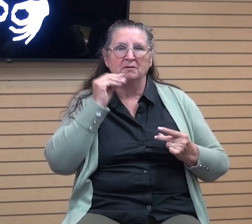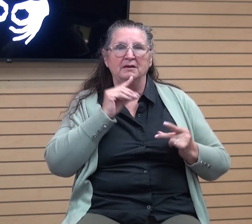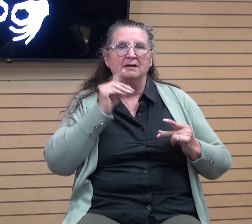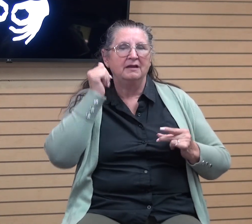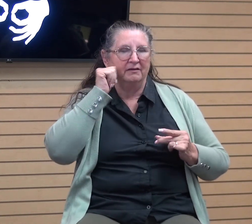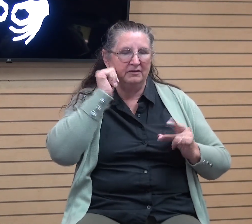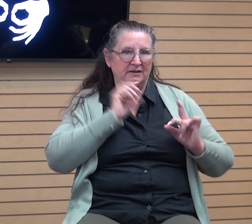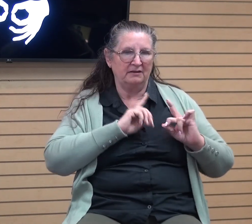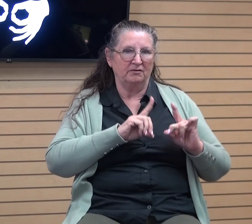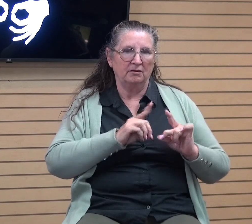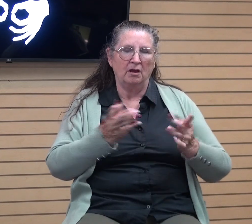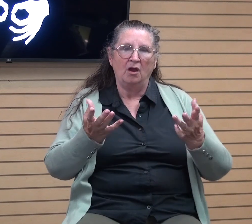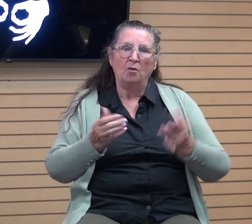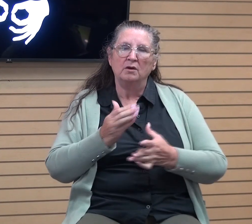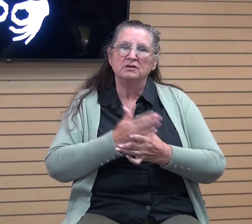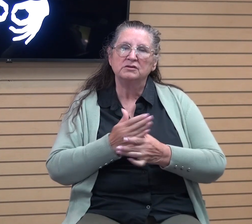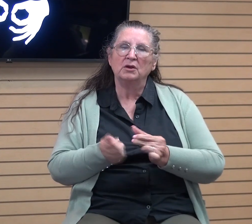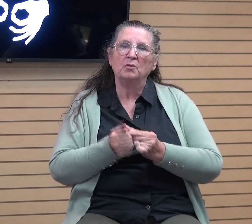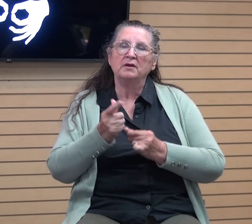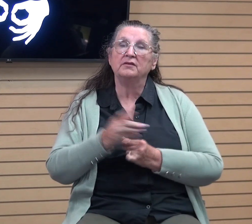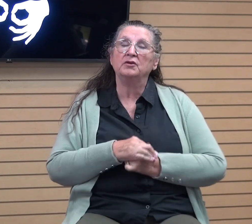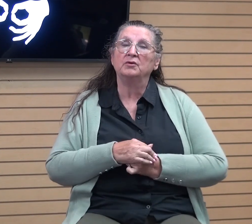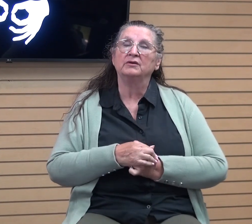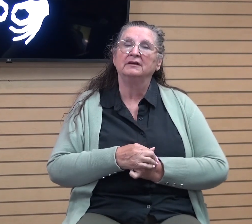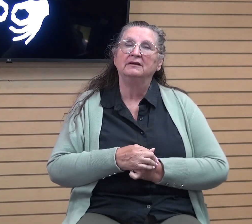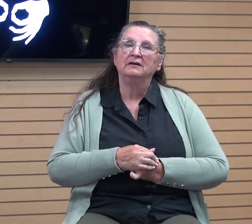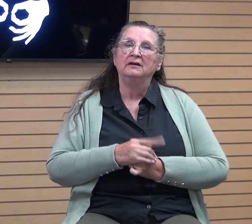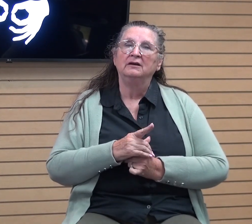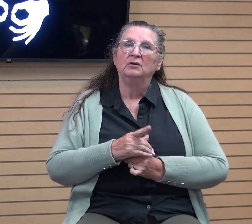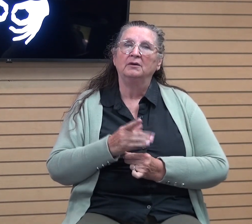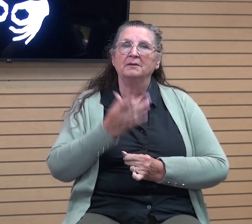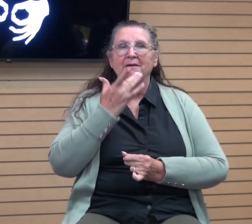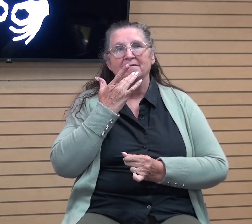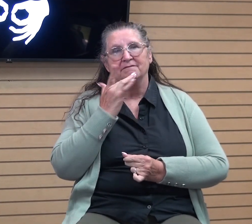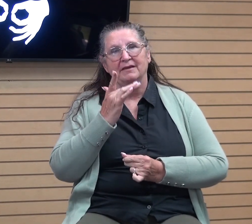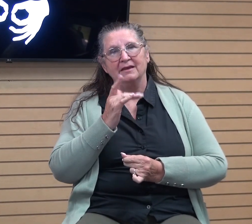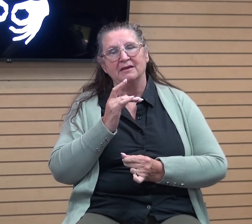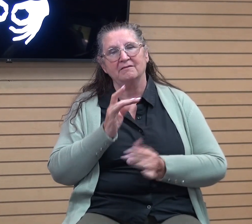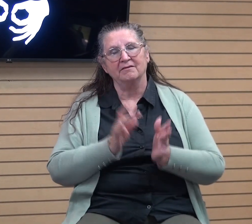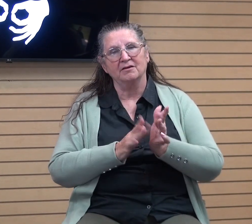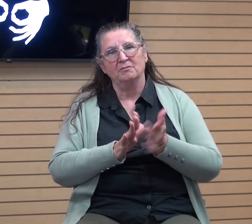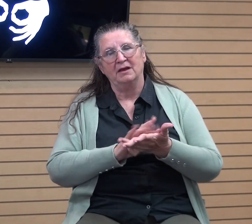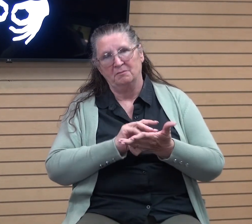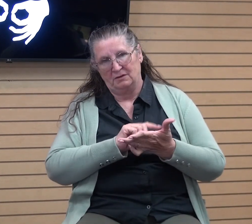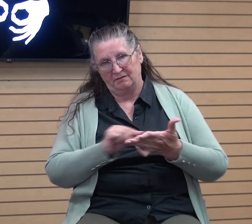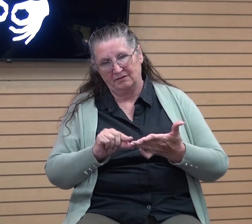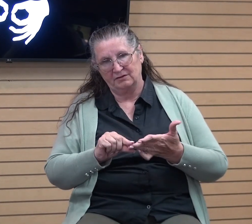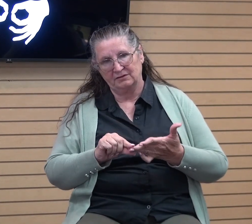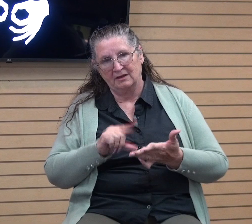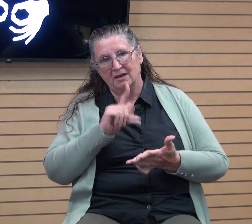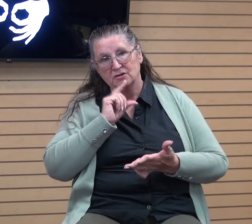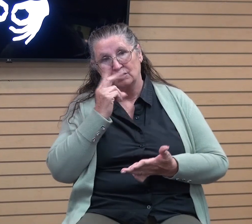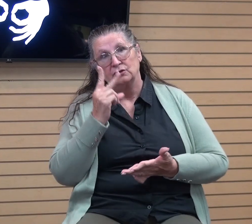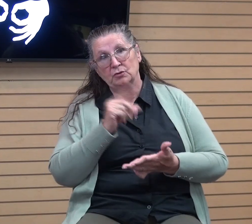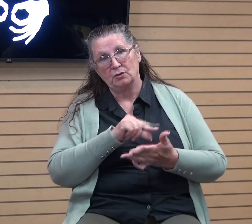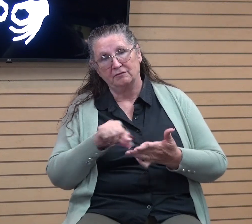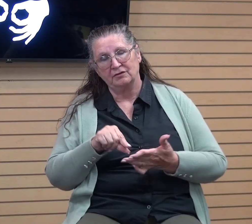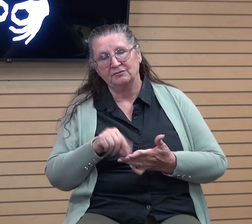I wanted to share with you one of my favorite Bible verses, and actually it's two verses, and we're going to talk about